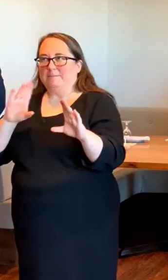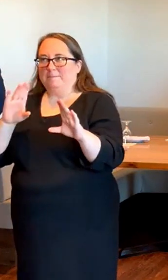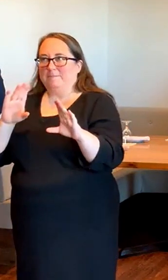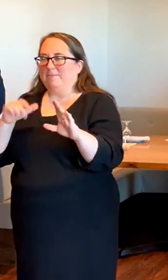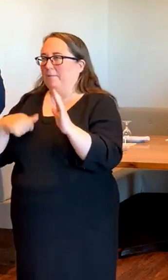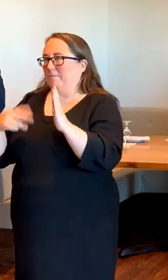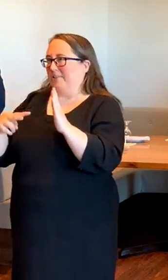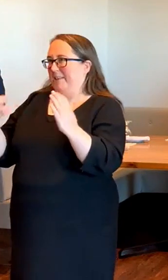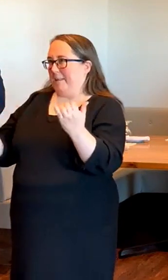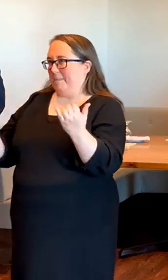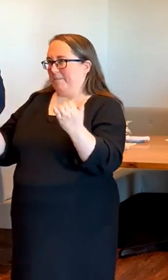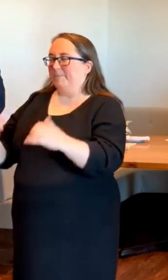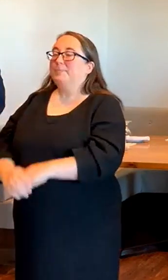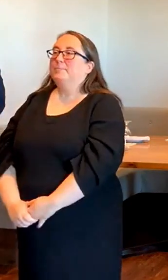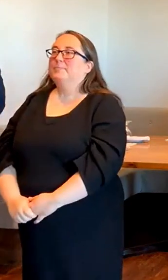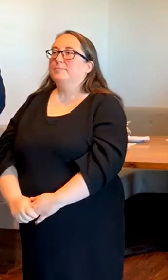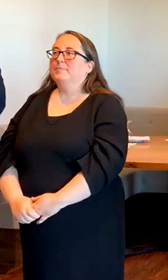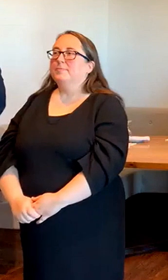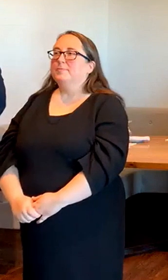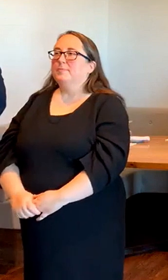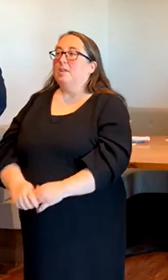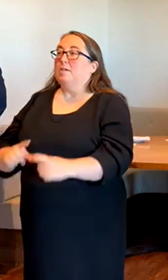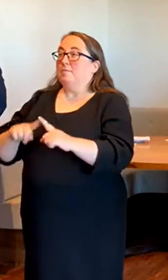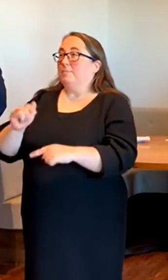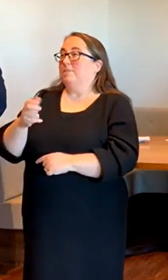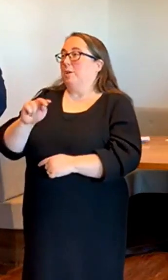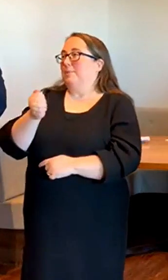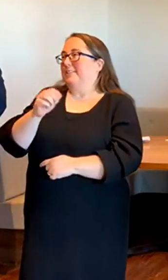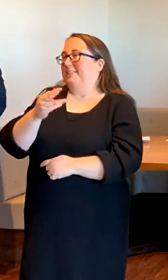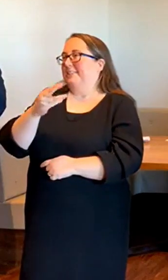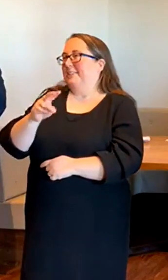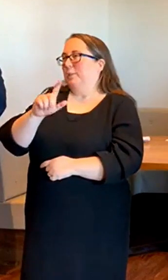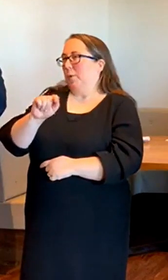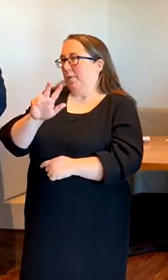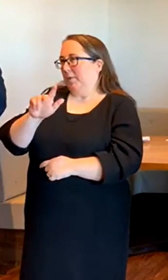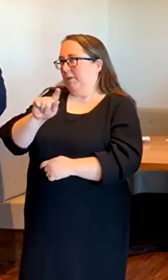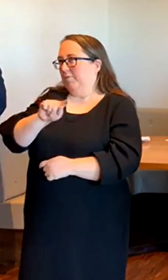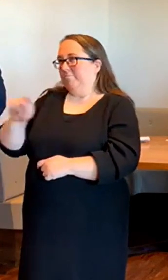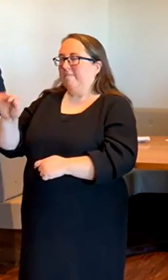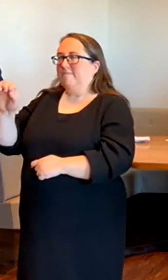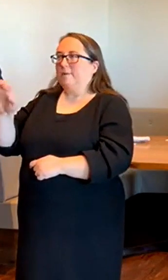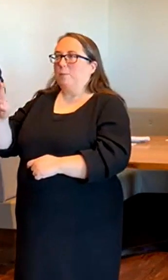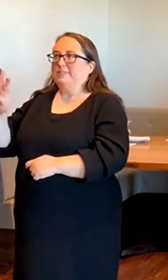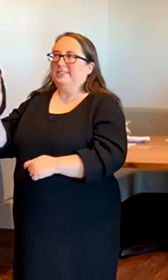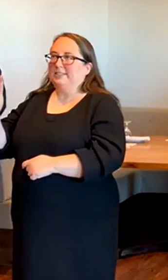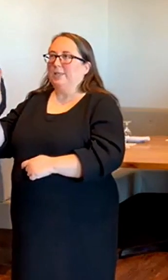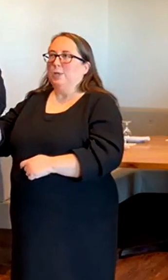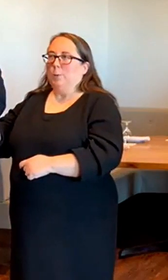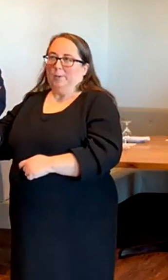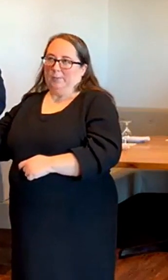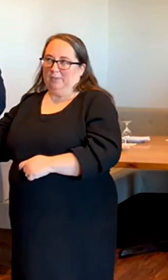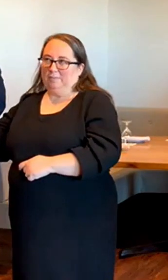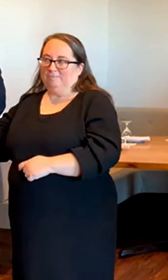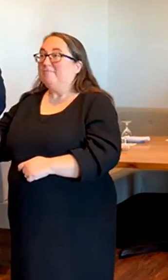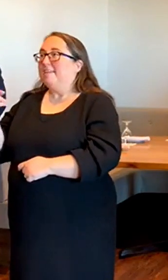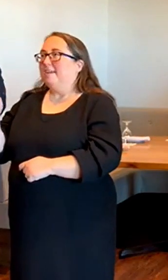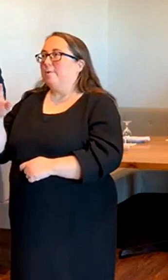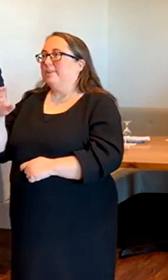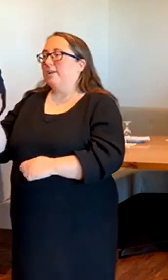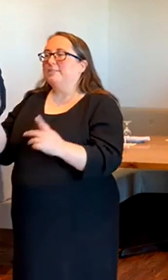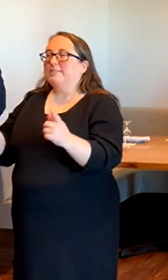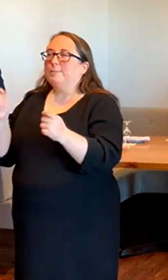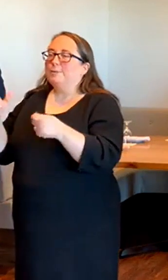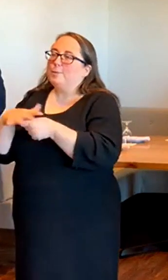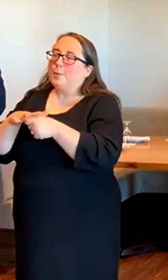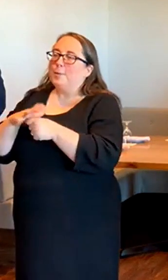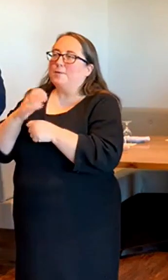So I'll read it now. Whereas from January 16th, 2023 through February 6th, 2023, Howard County celebrates